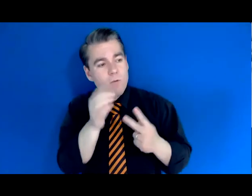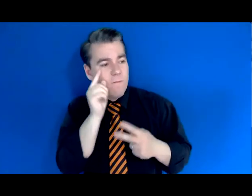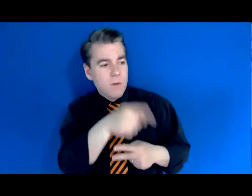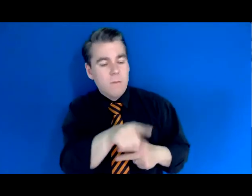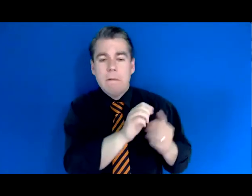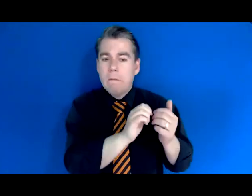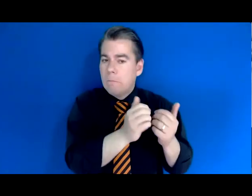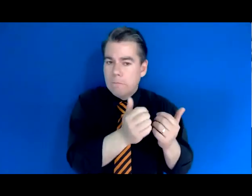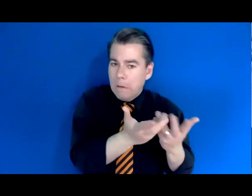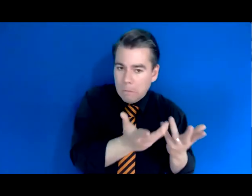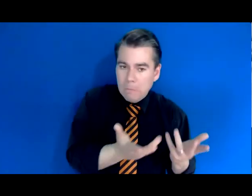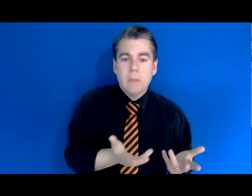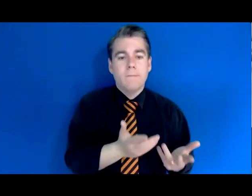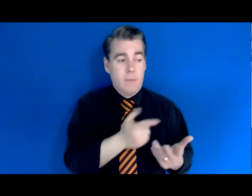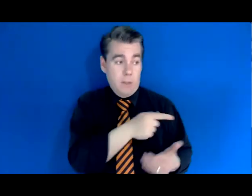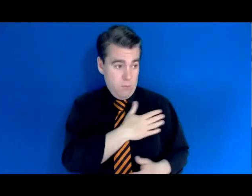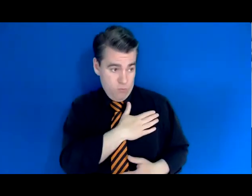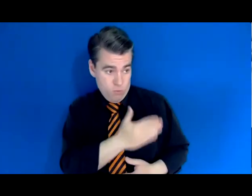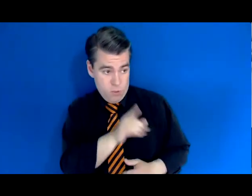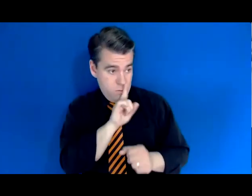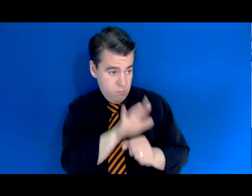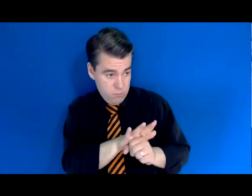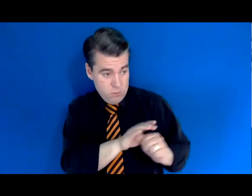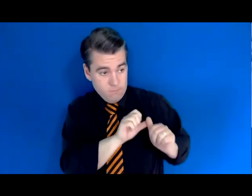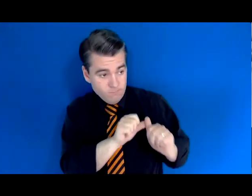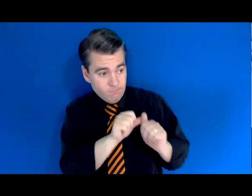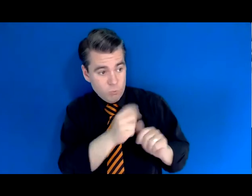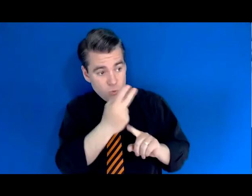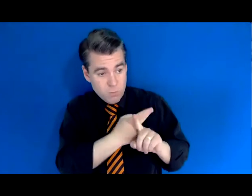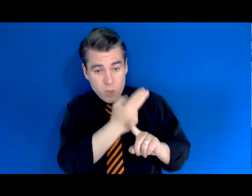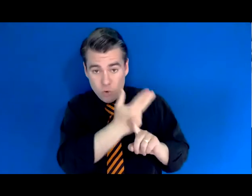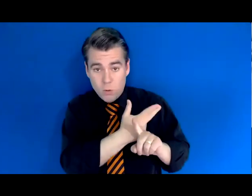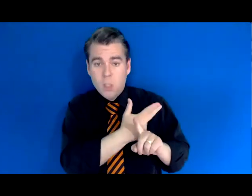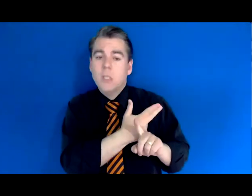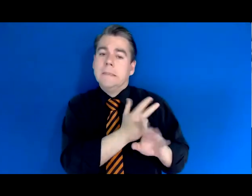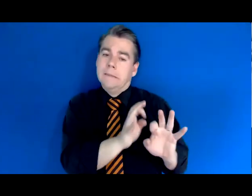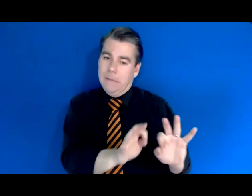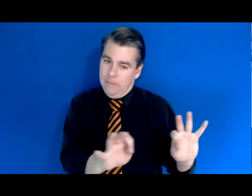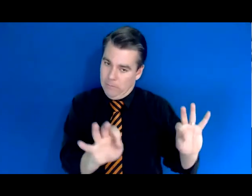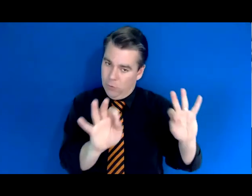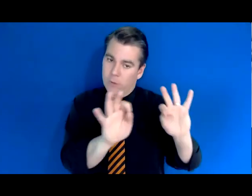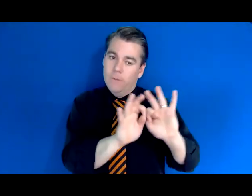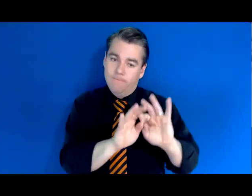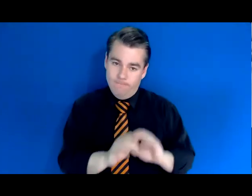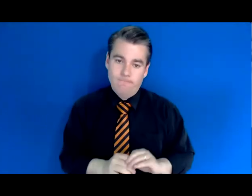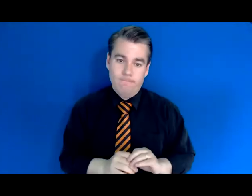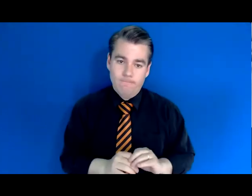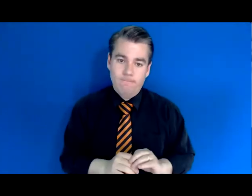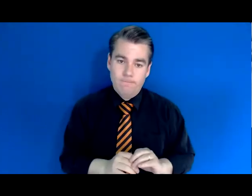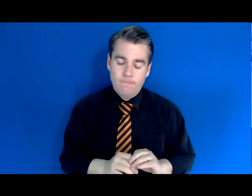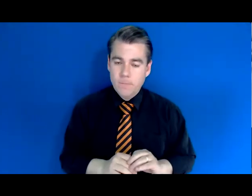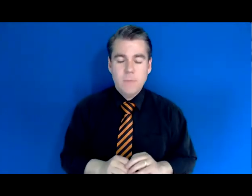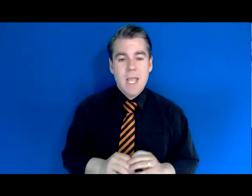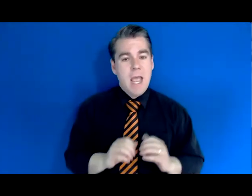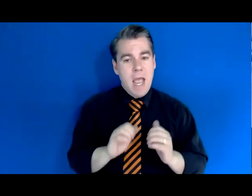making sure that they're willing to commit to those two to three months is really important. So let's go over the three different ways to